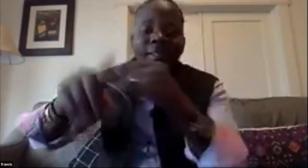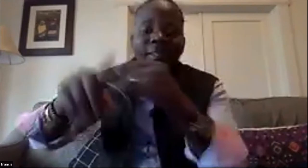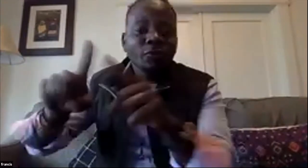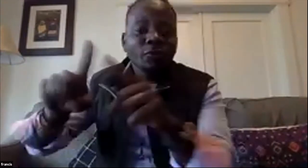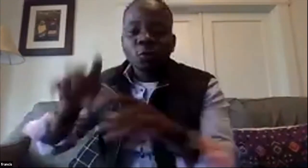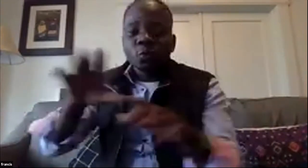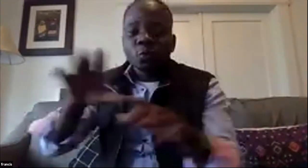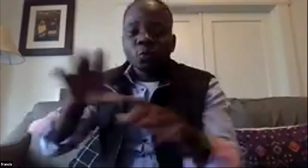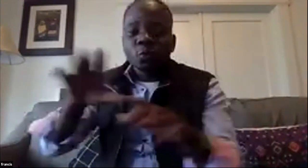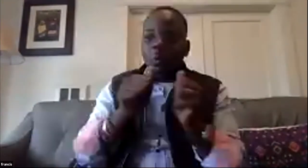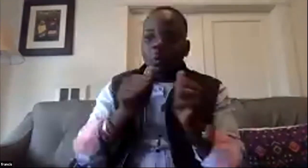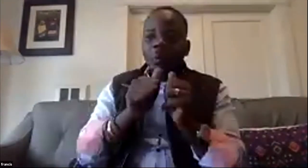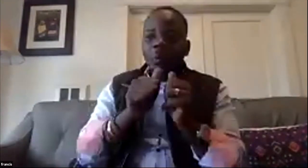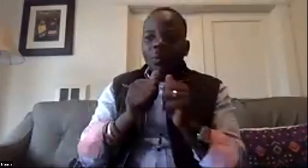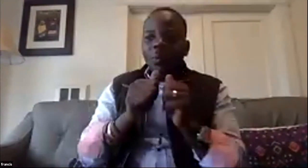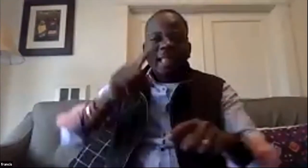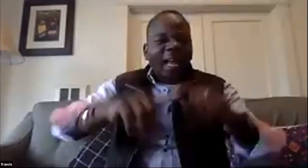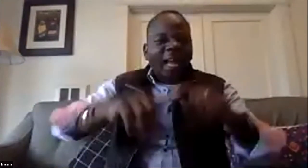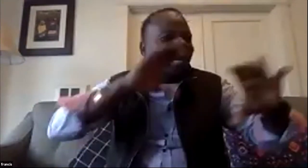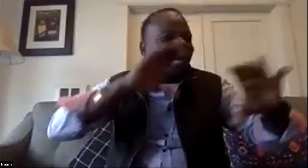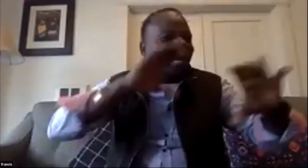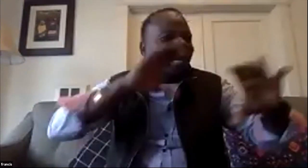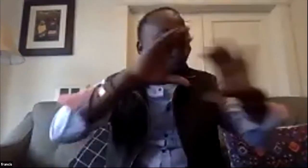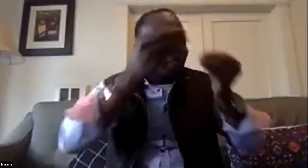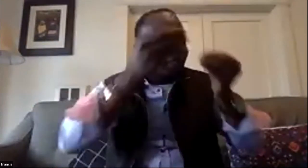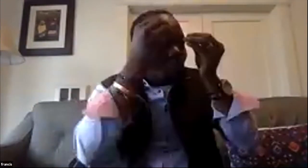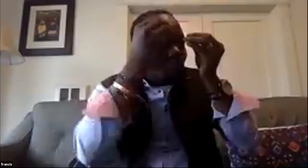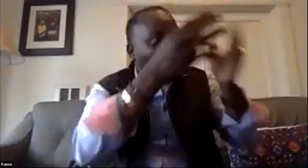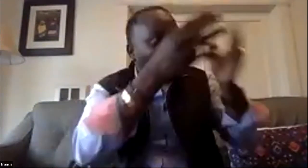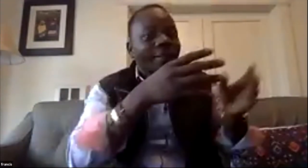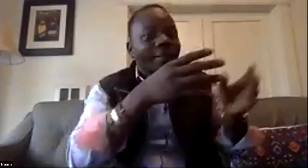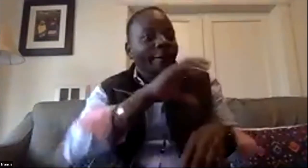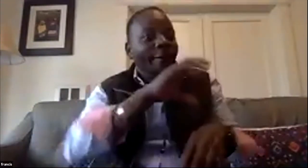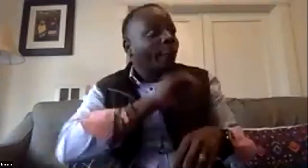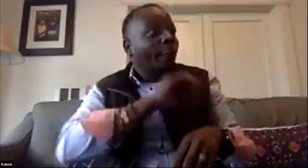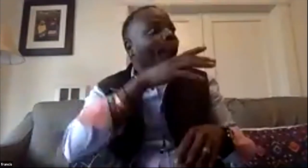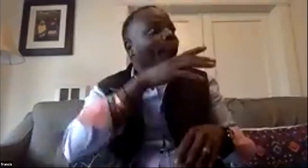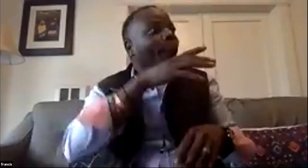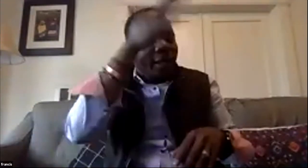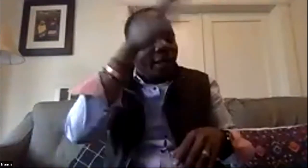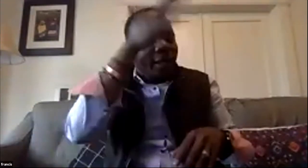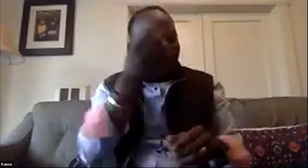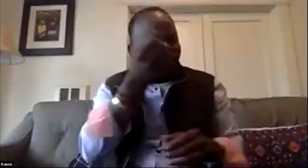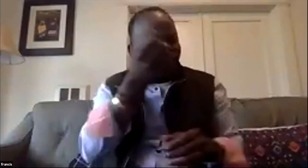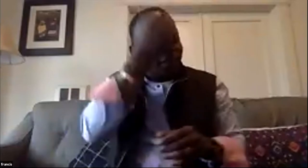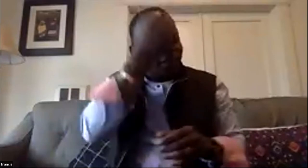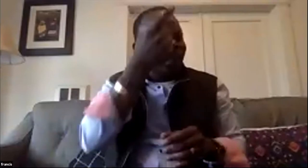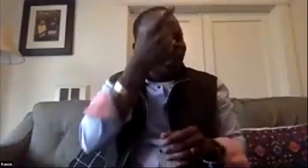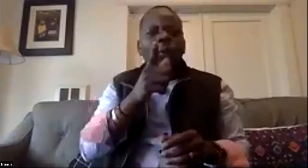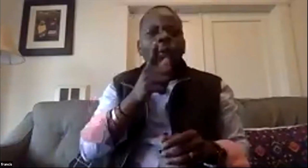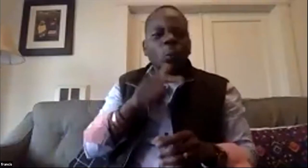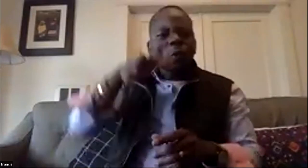often these children are taken advantage of are abused in lots of different ways physically sexually emotionally